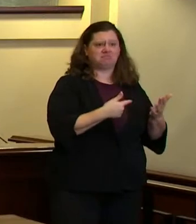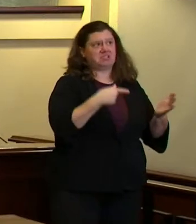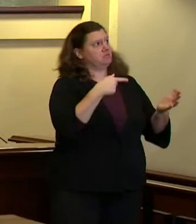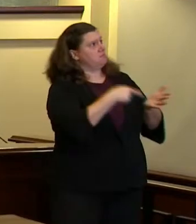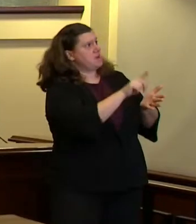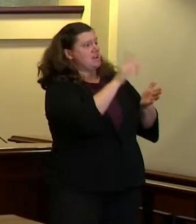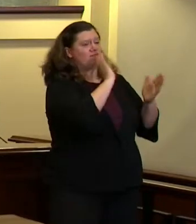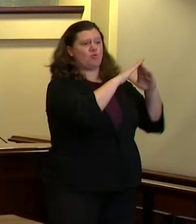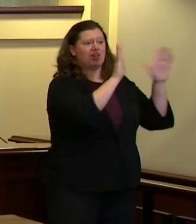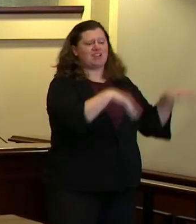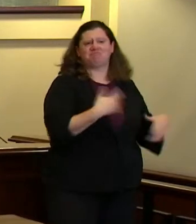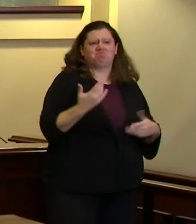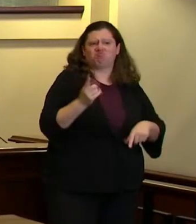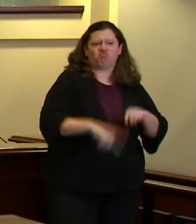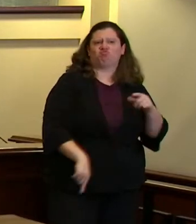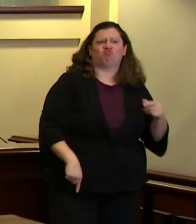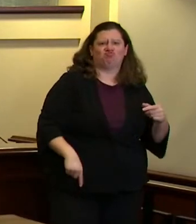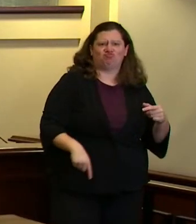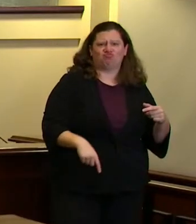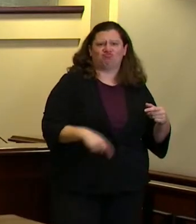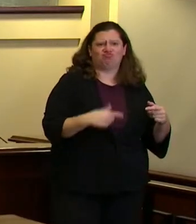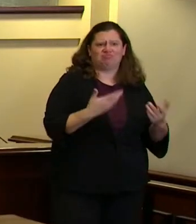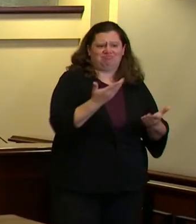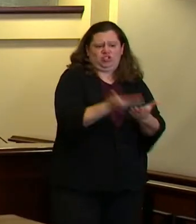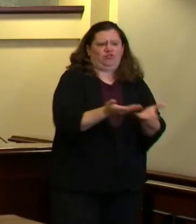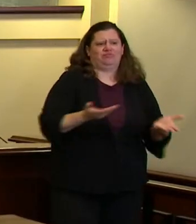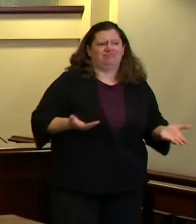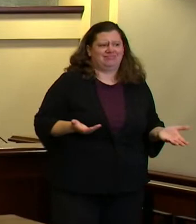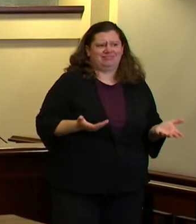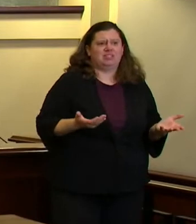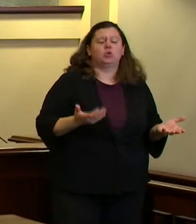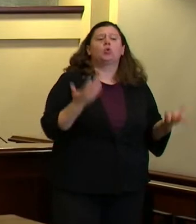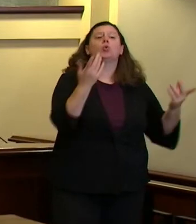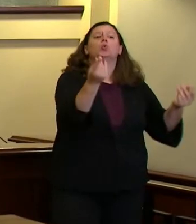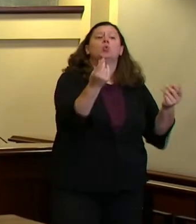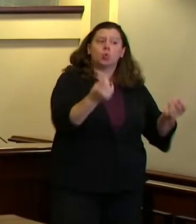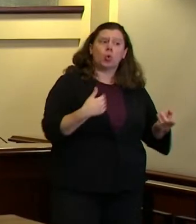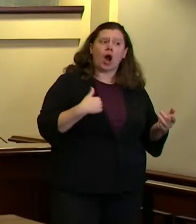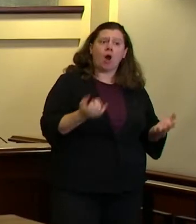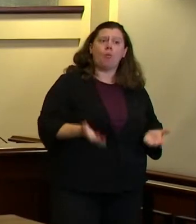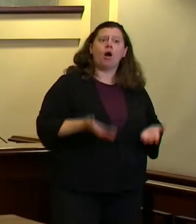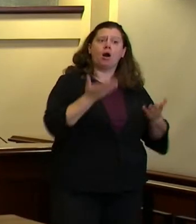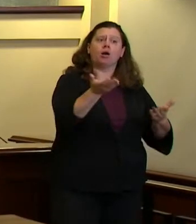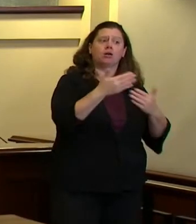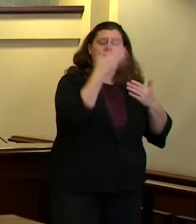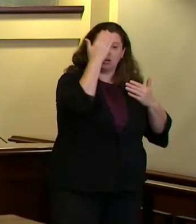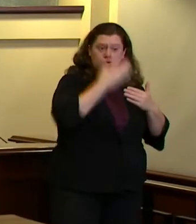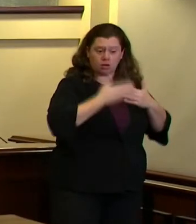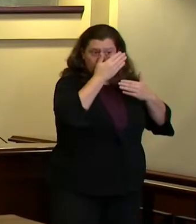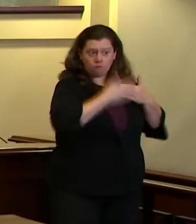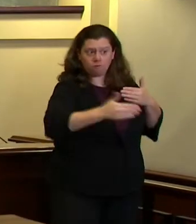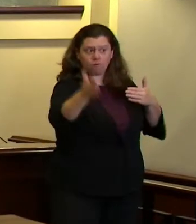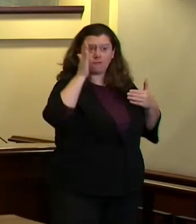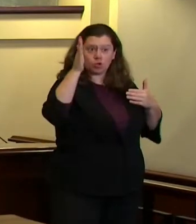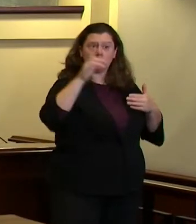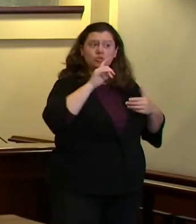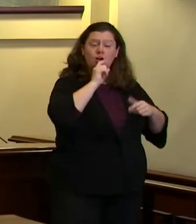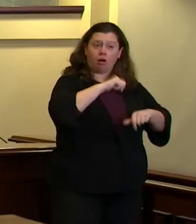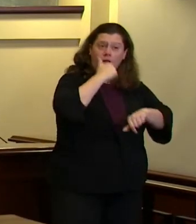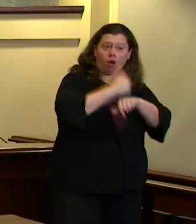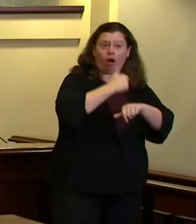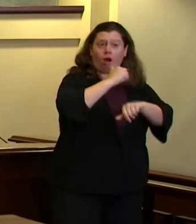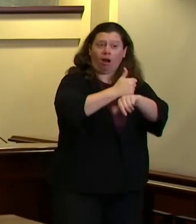what I would propose going forward I'm not establishing a policy today but I'm establishing an